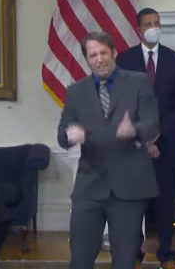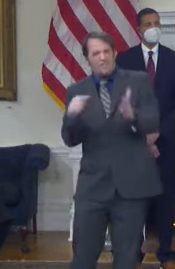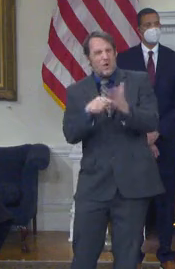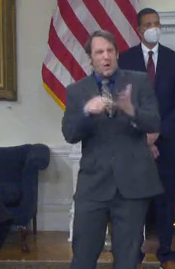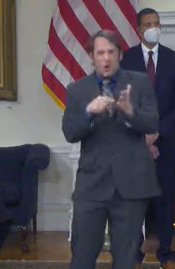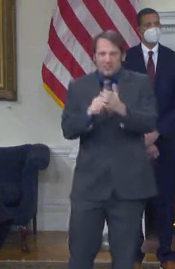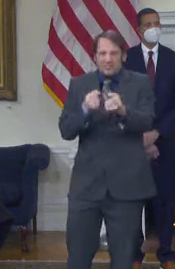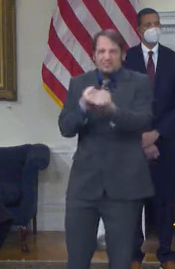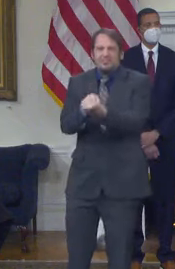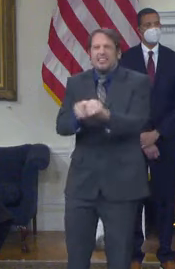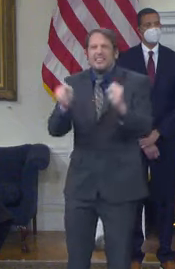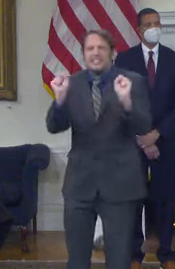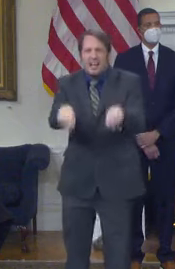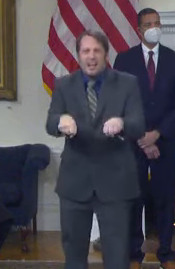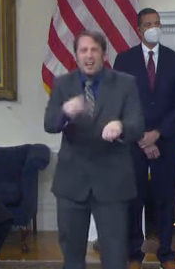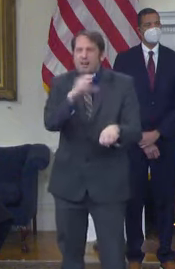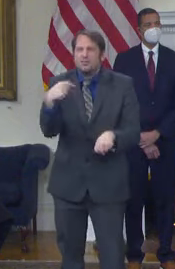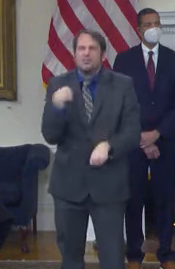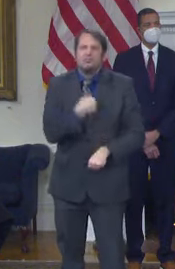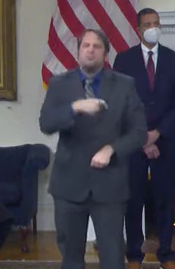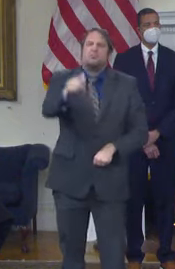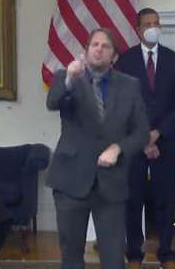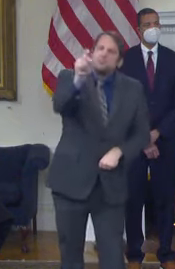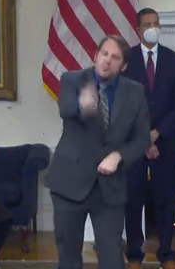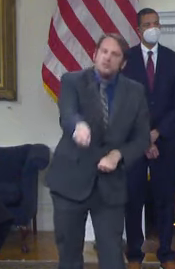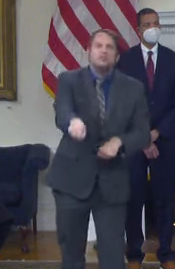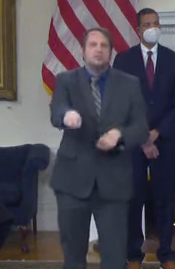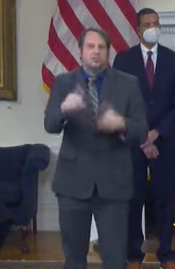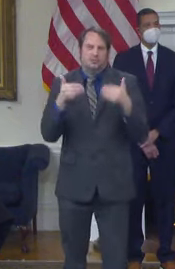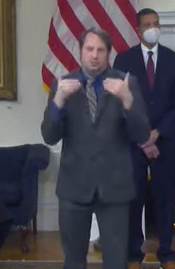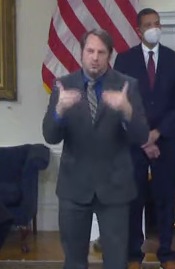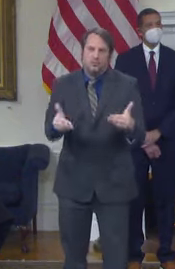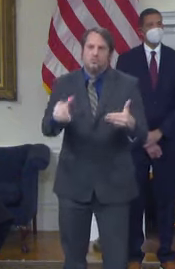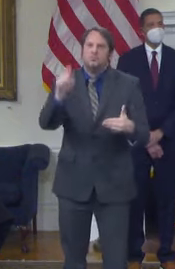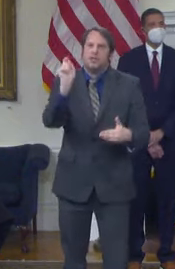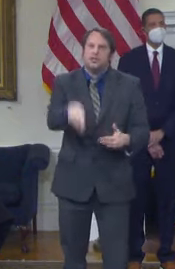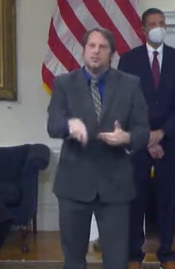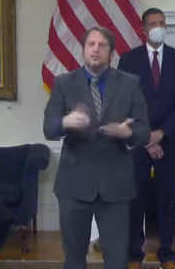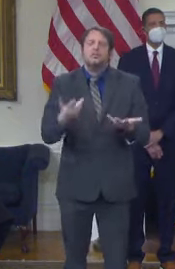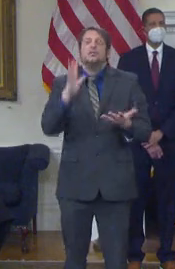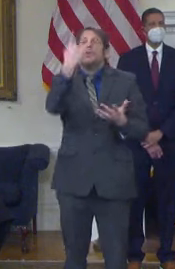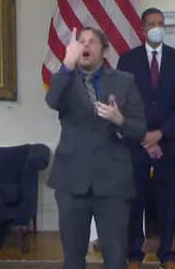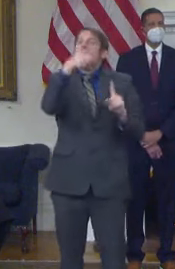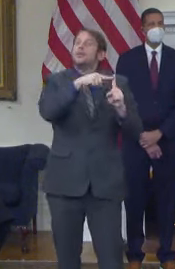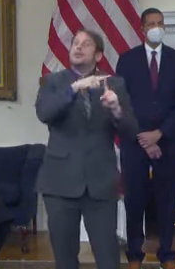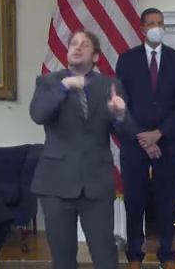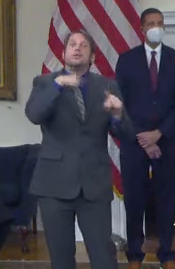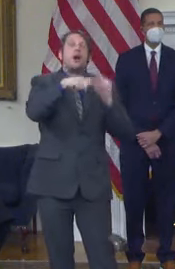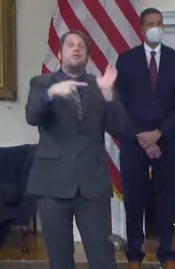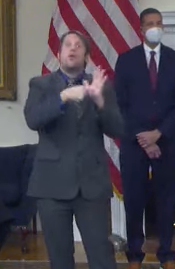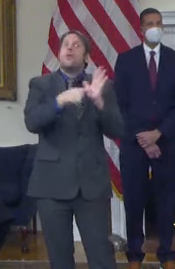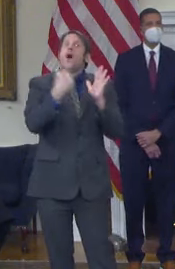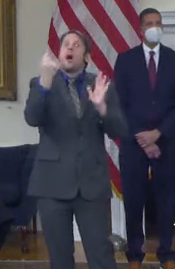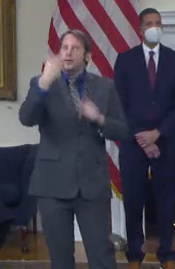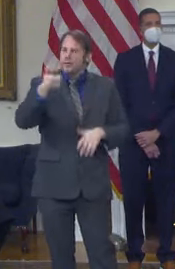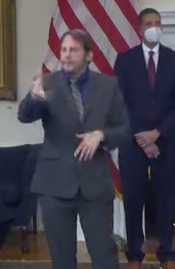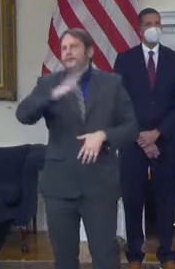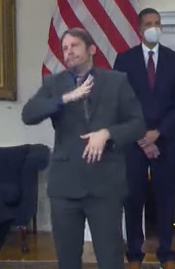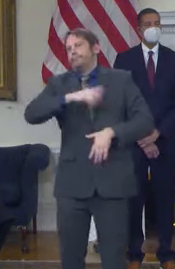do it. What we cannot afford is continuing to lose more retirees year after year.